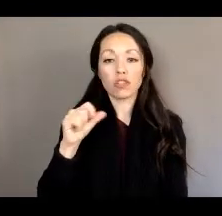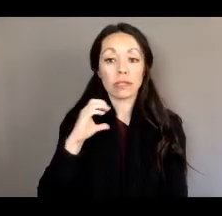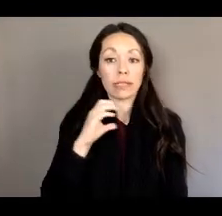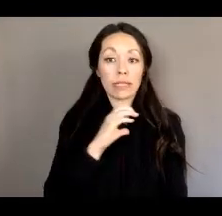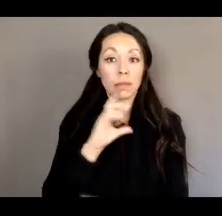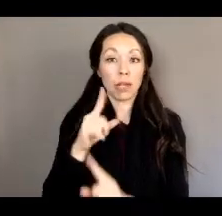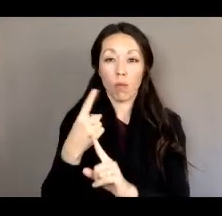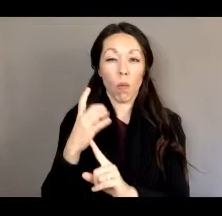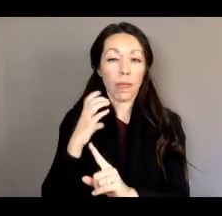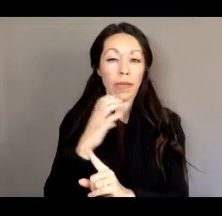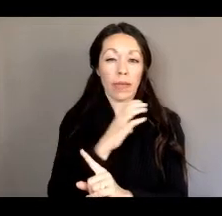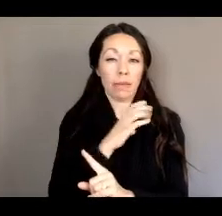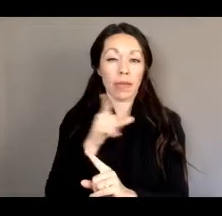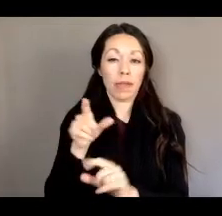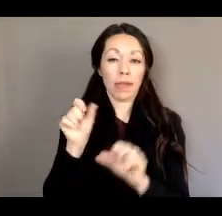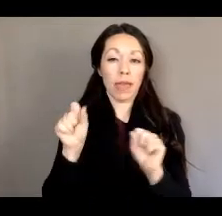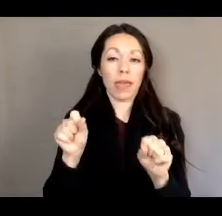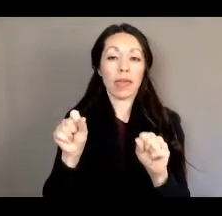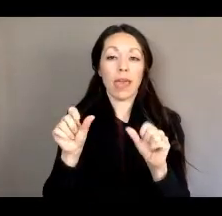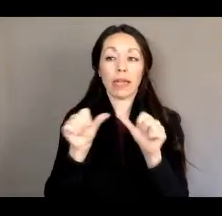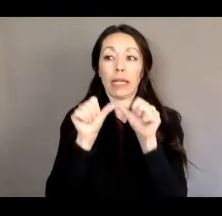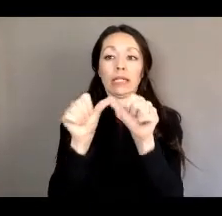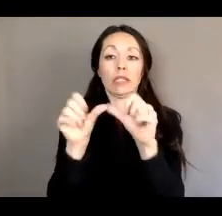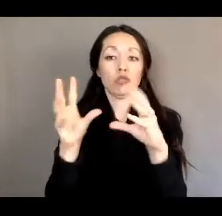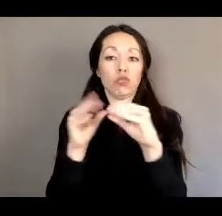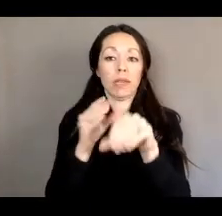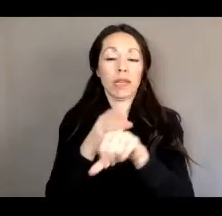committee that are allowed to meet past the deadline.